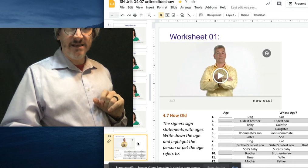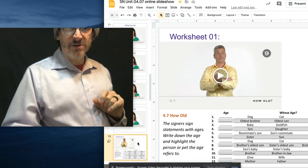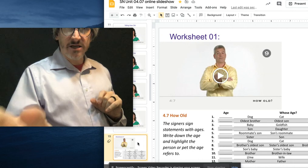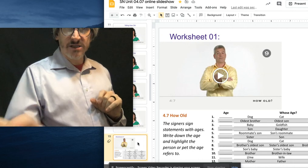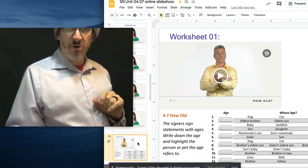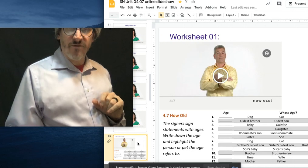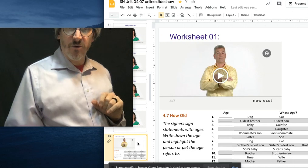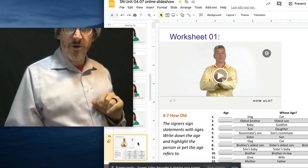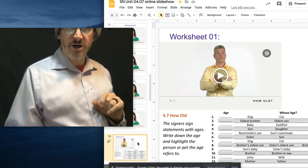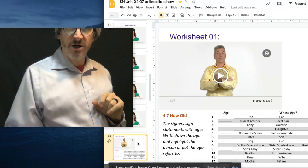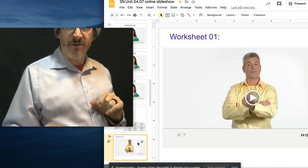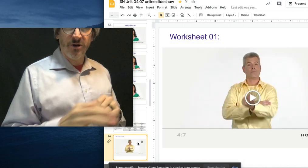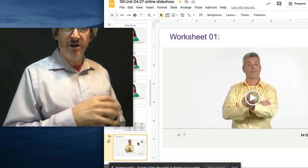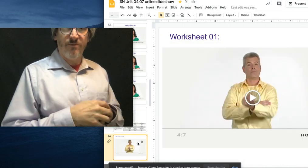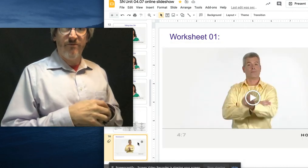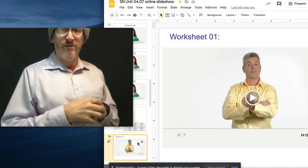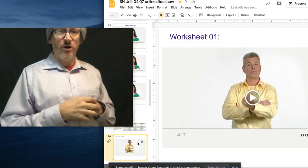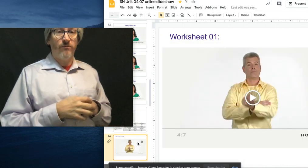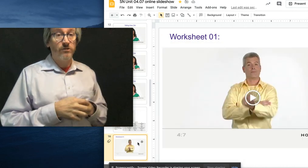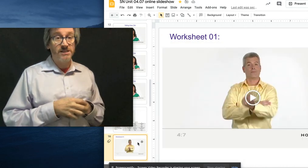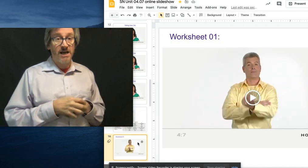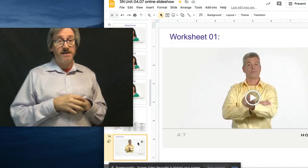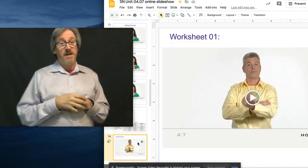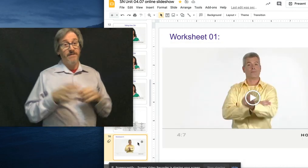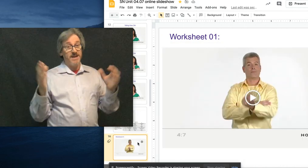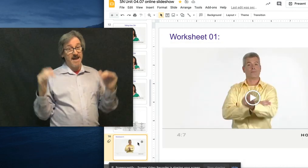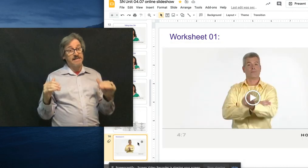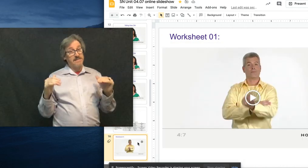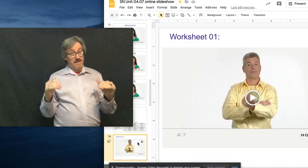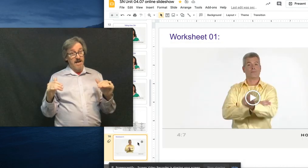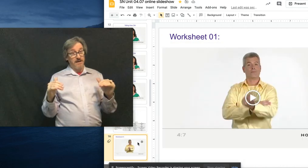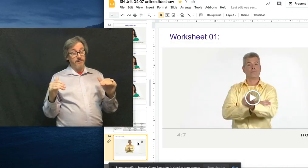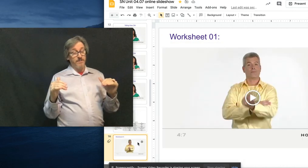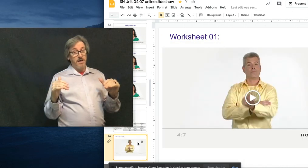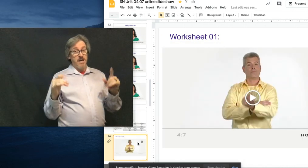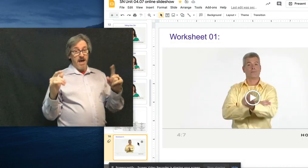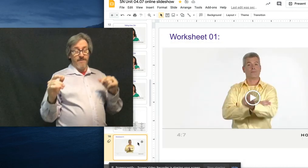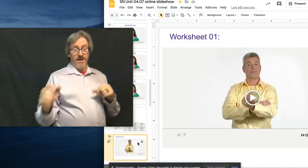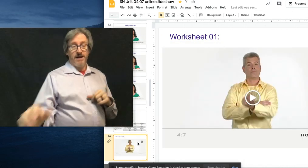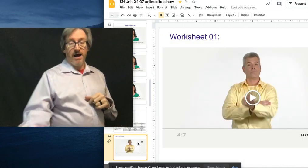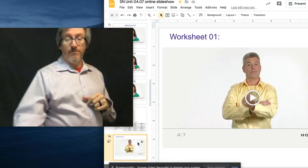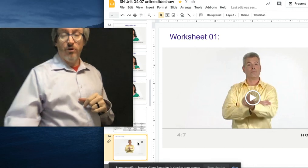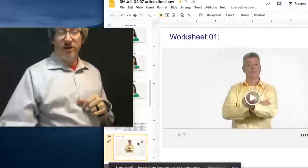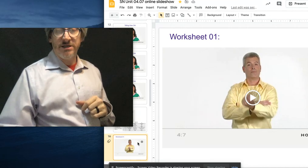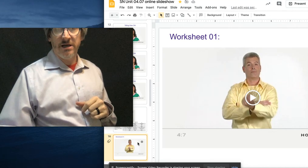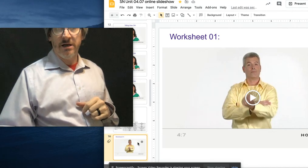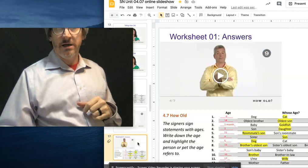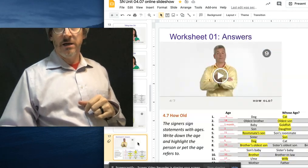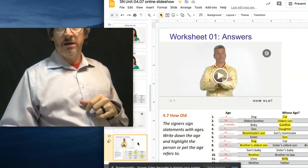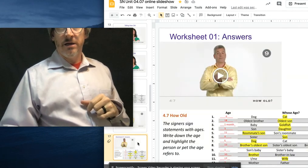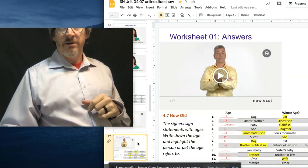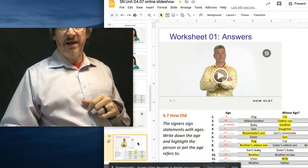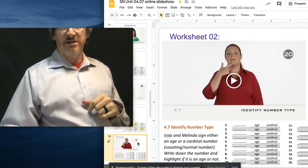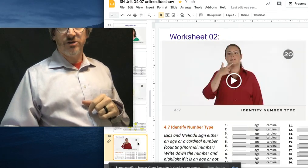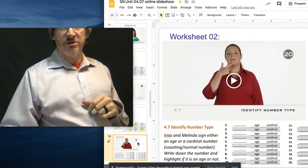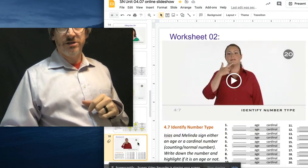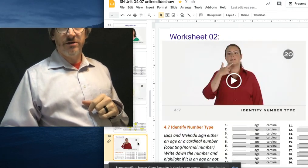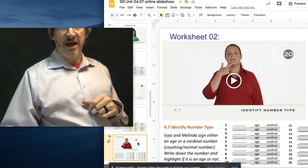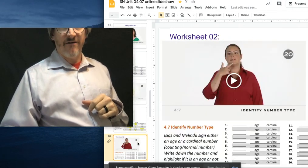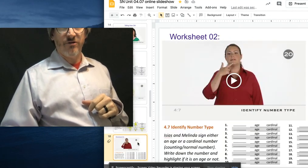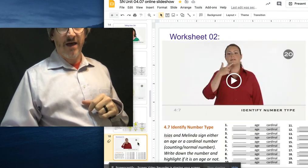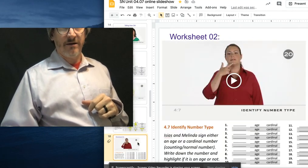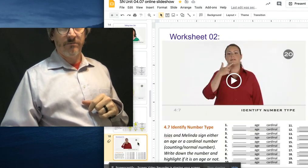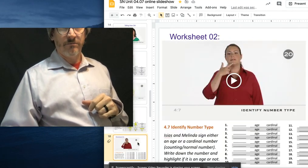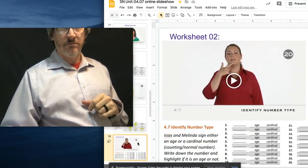This seems kind of small. If you want to watch, I put the video full size on the next slide. And then I put answers